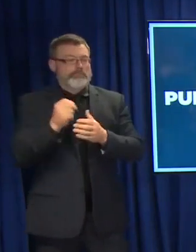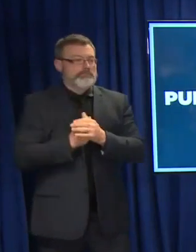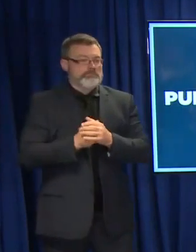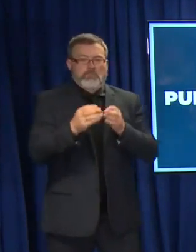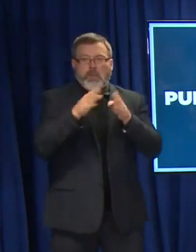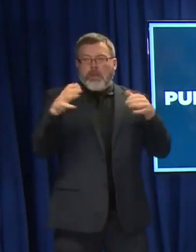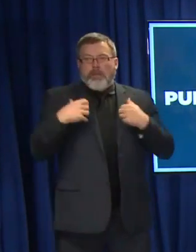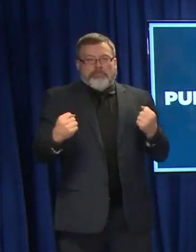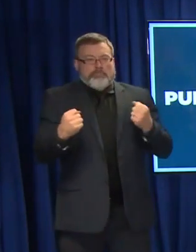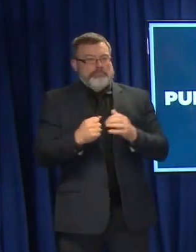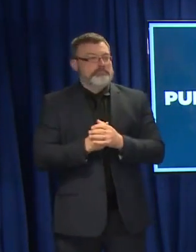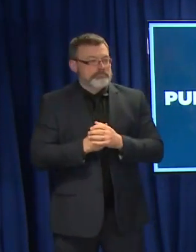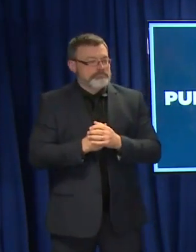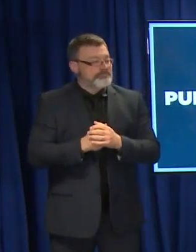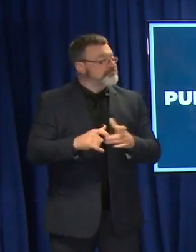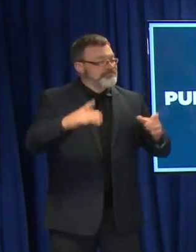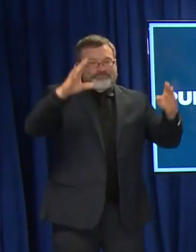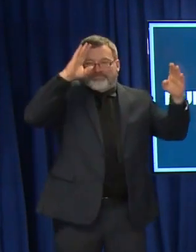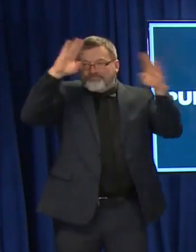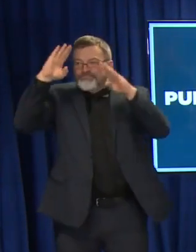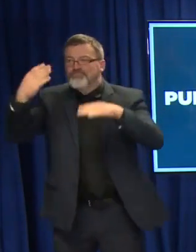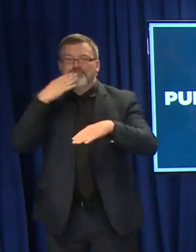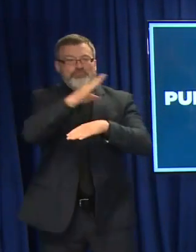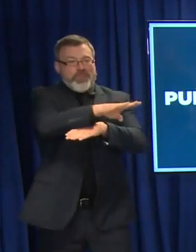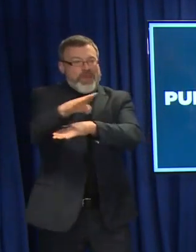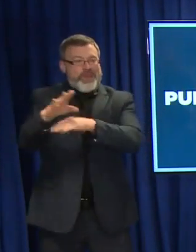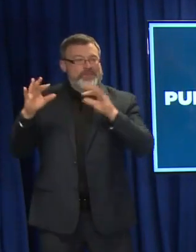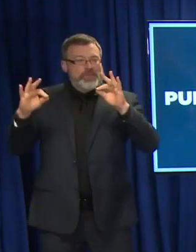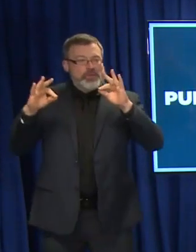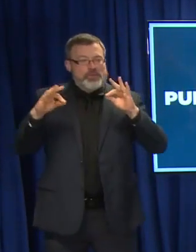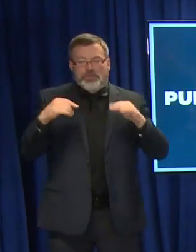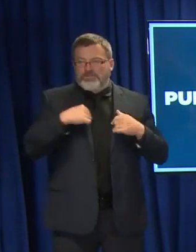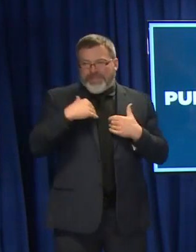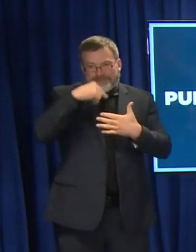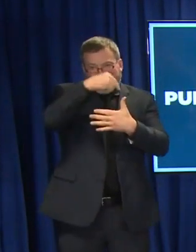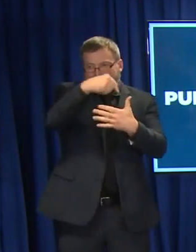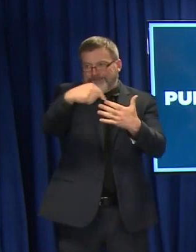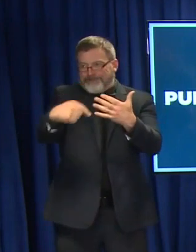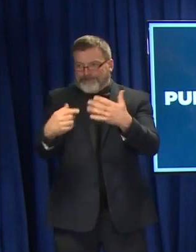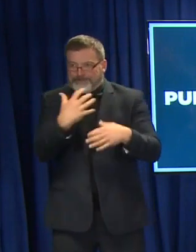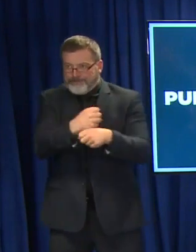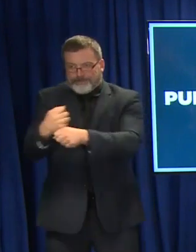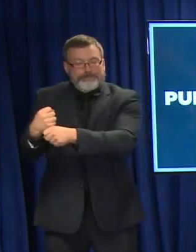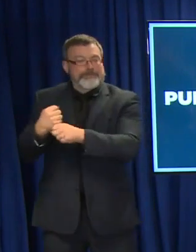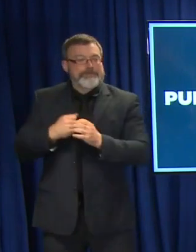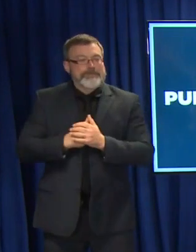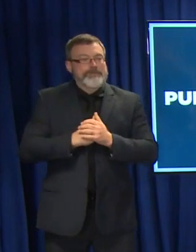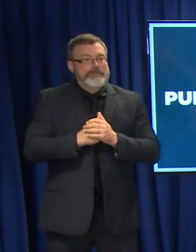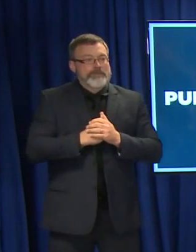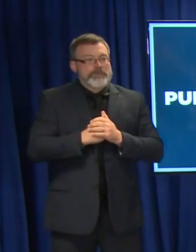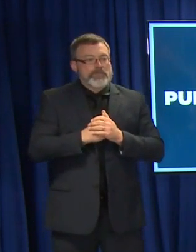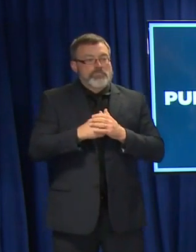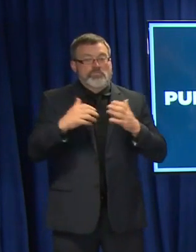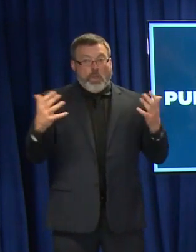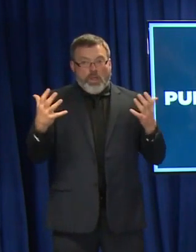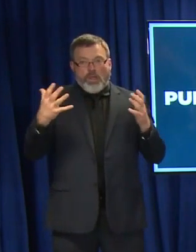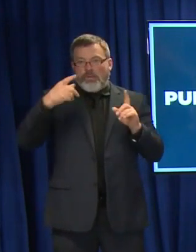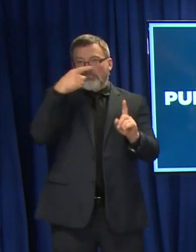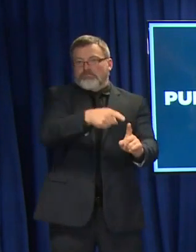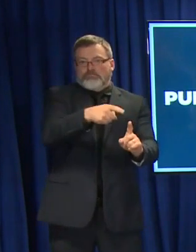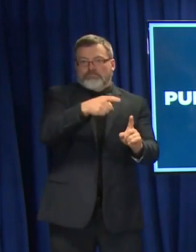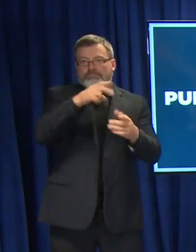Great good afternoon everybody. I have a number of updates for today. First a quick numbers update as many of you